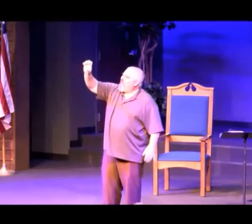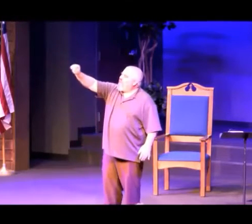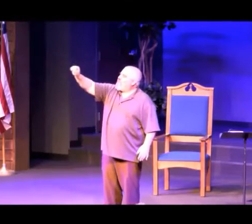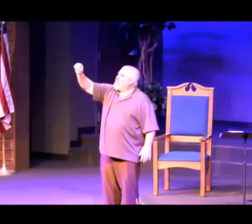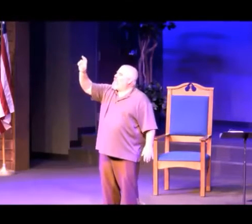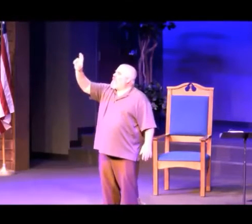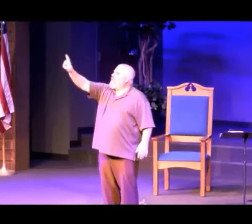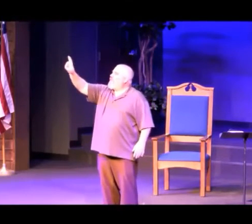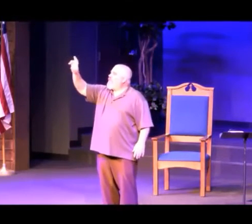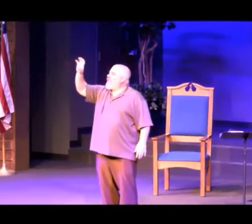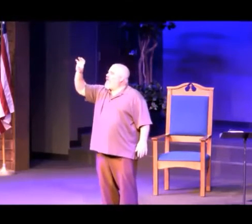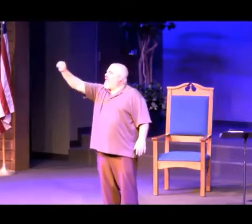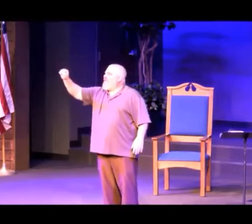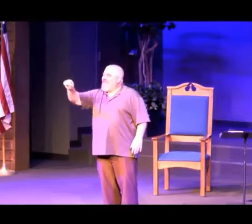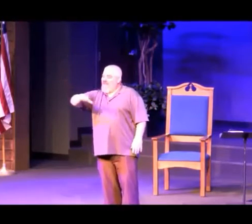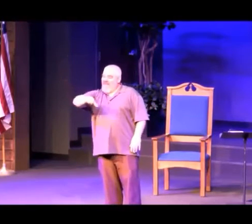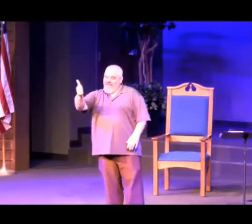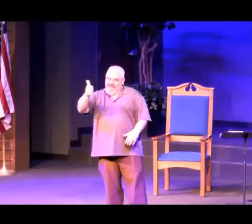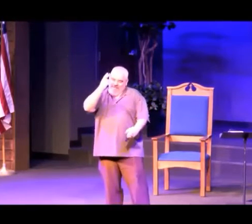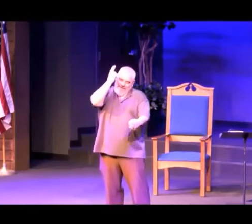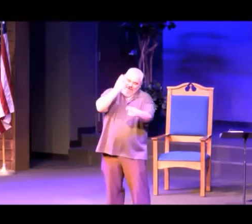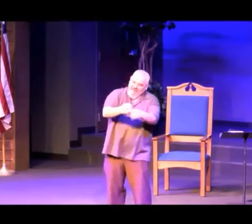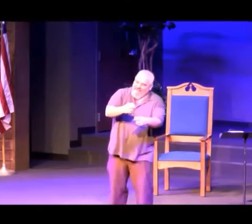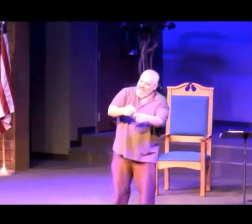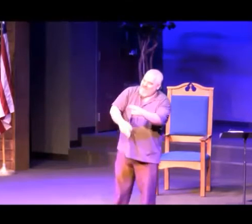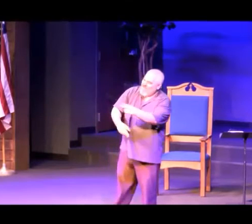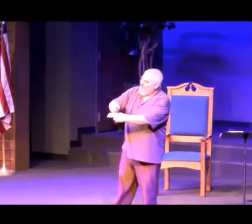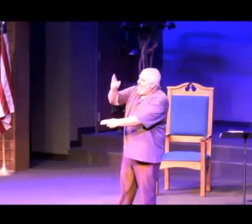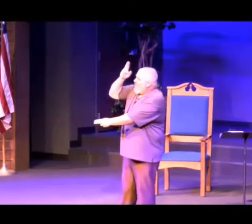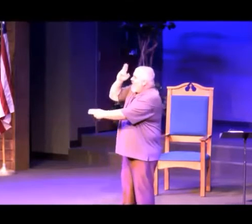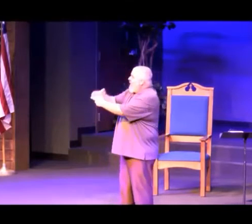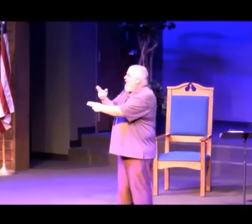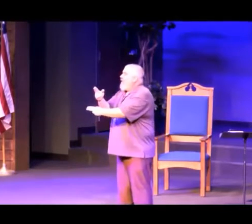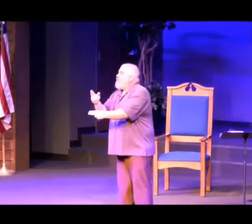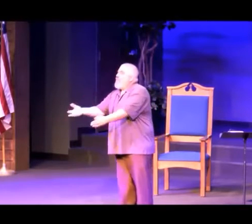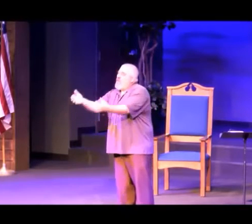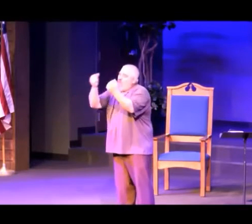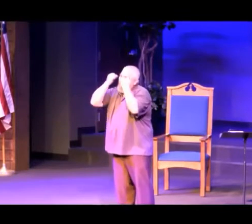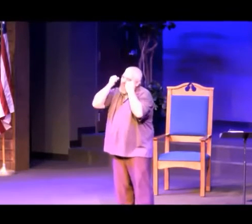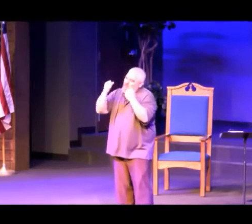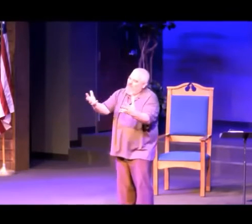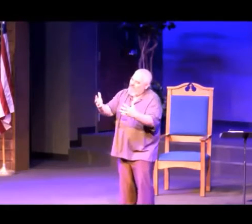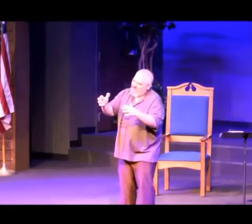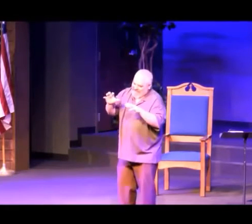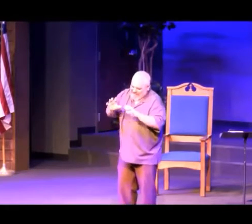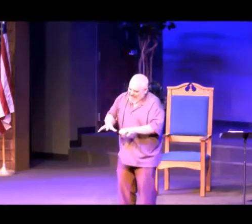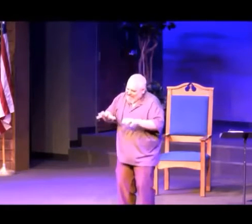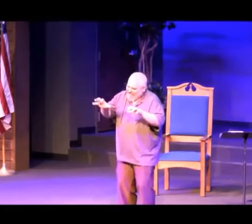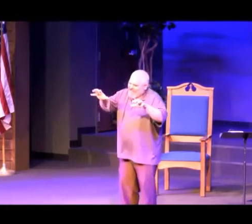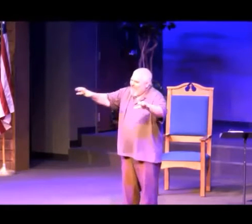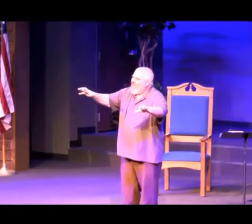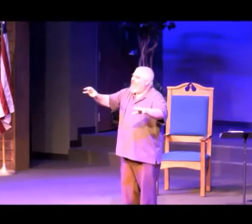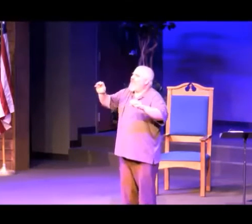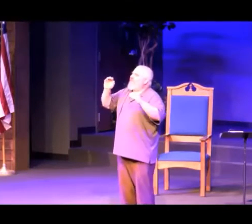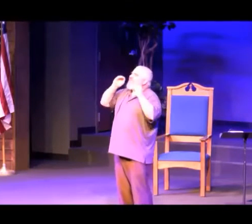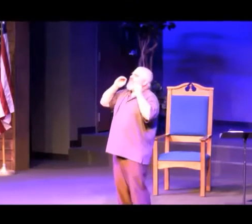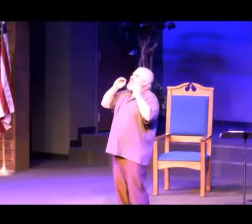above every other Jesus, the name that calms my fears